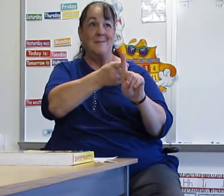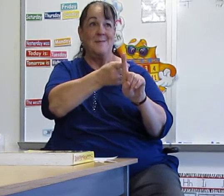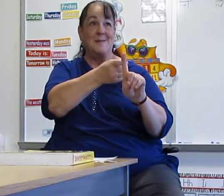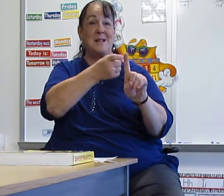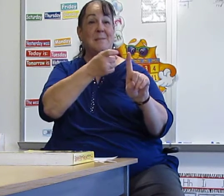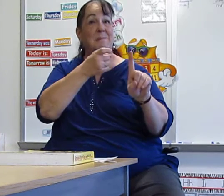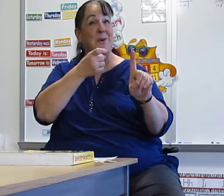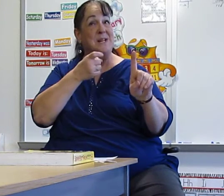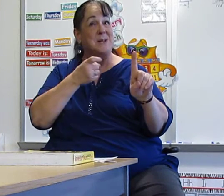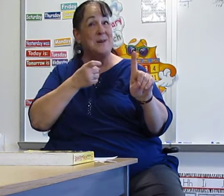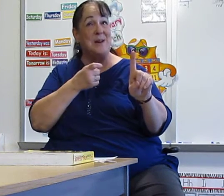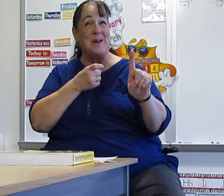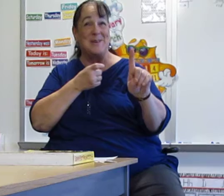Some of them are easier than others.